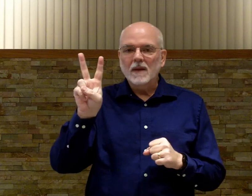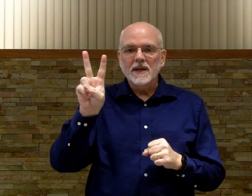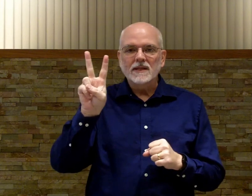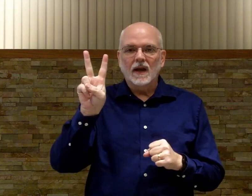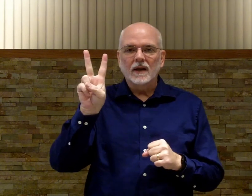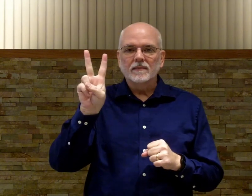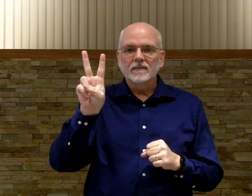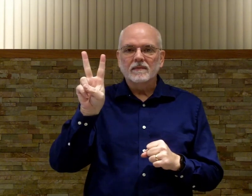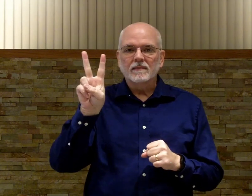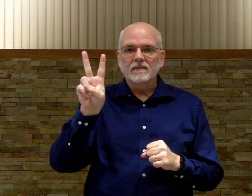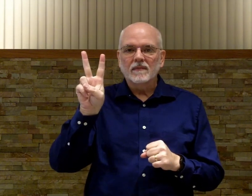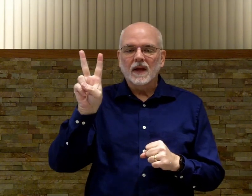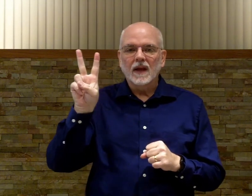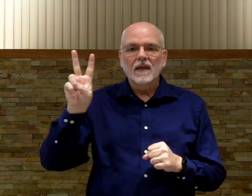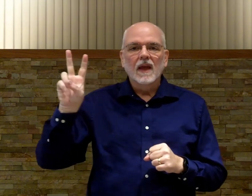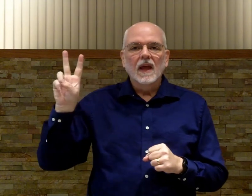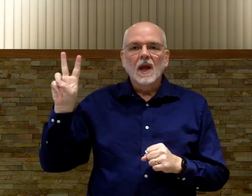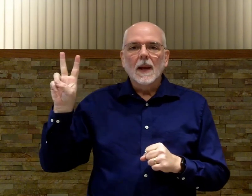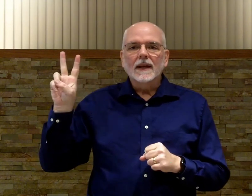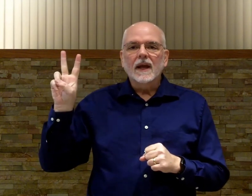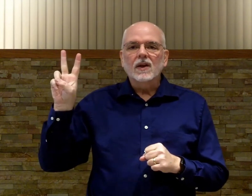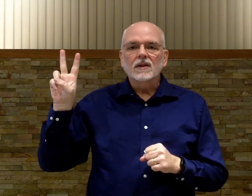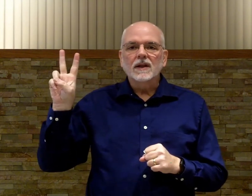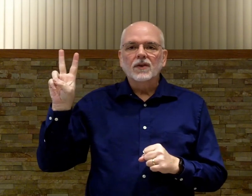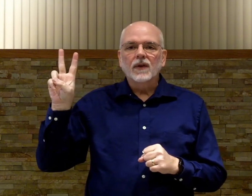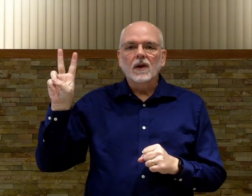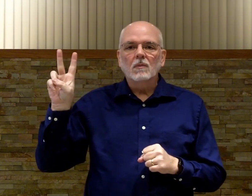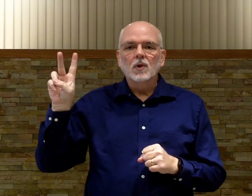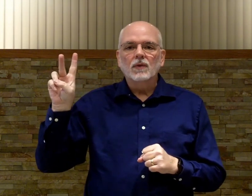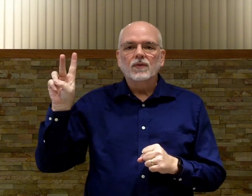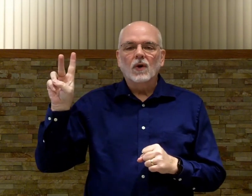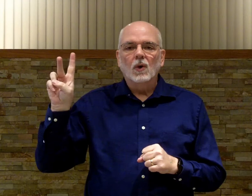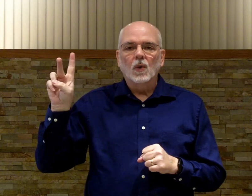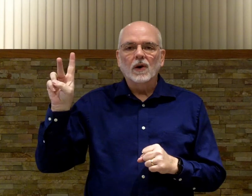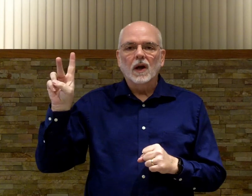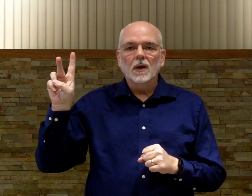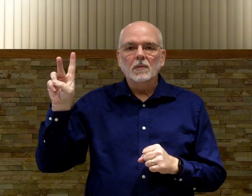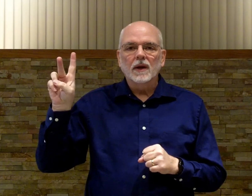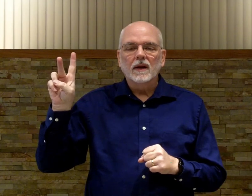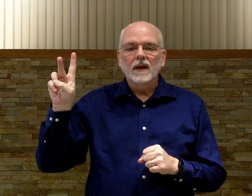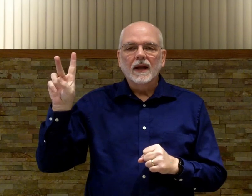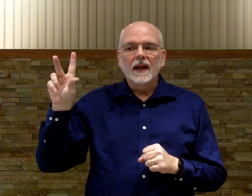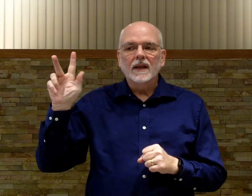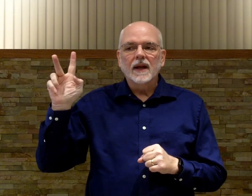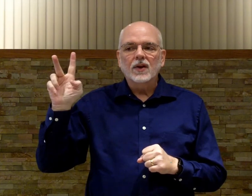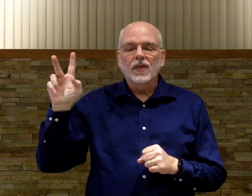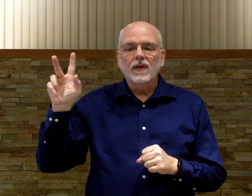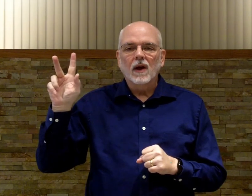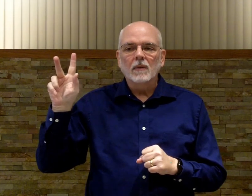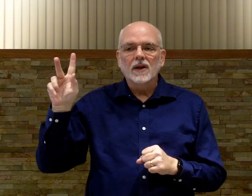Make a peace sign. Okay? Take your center finger, move forward a little bit, and then take your thumb and